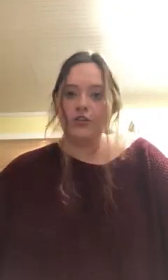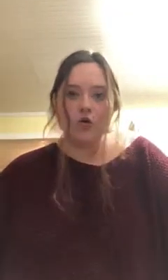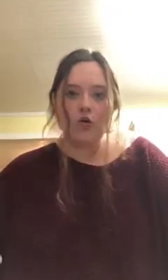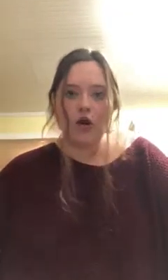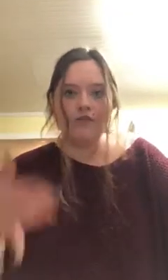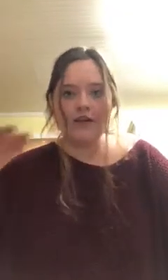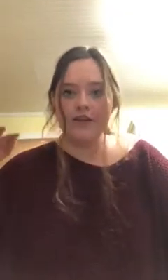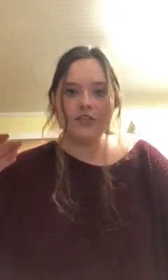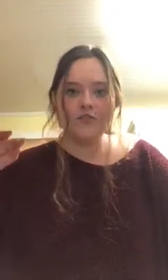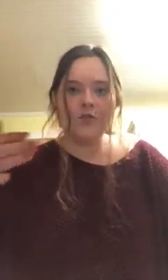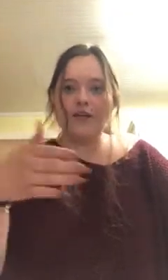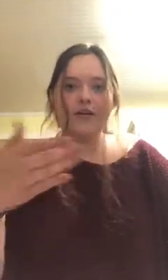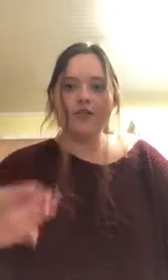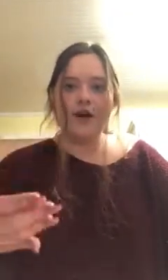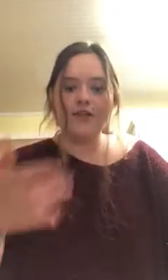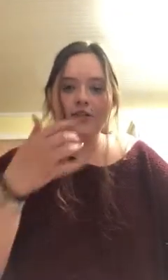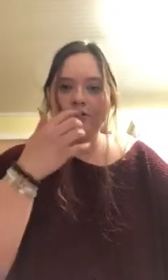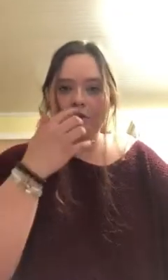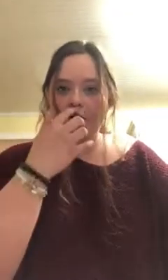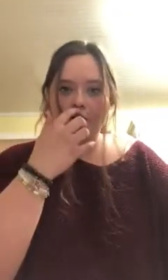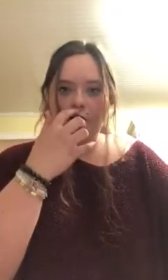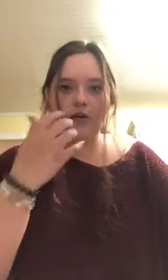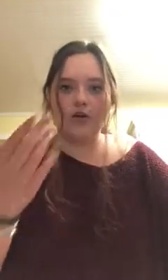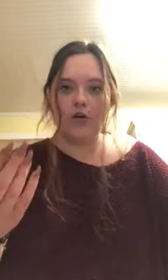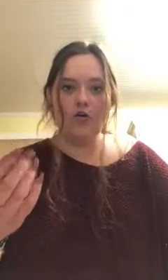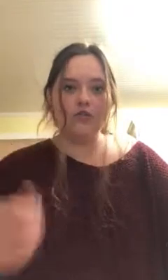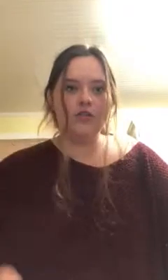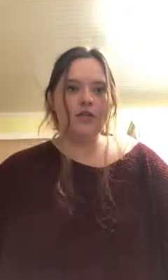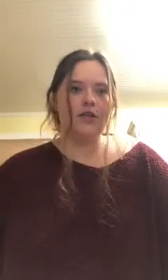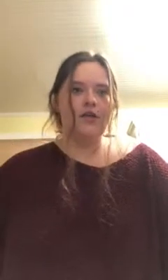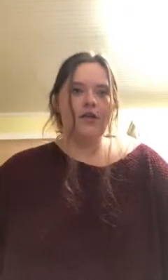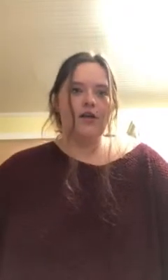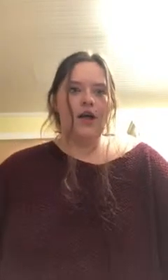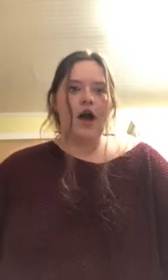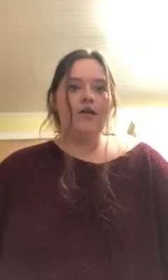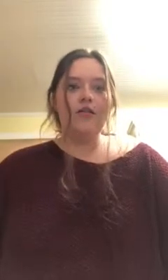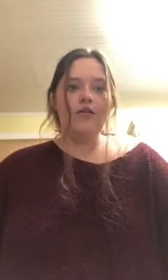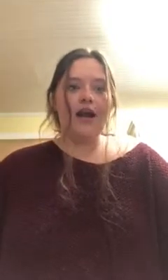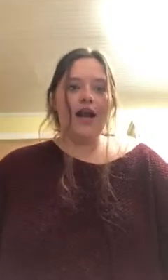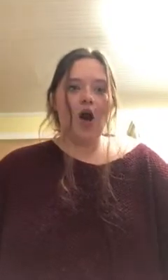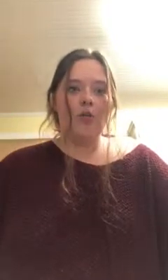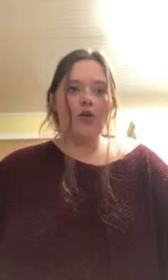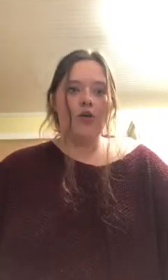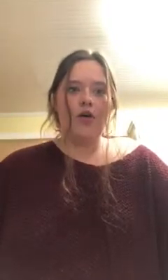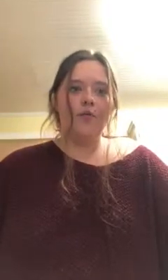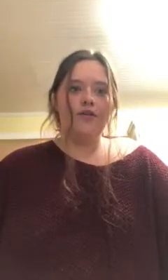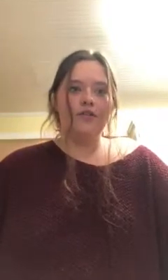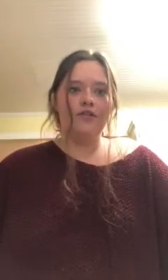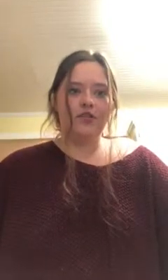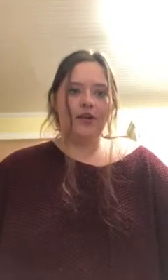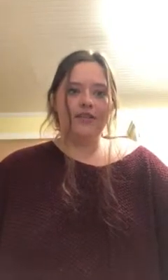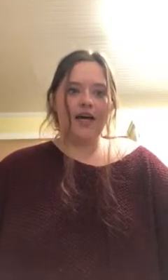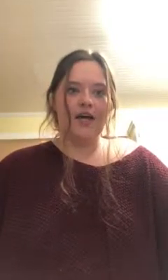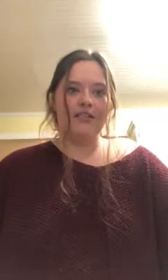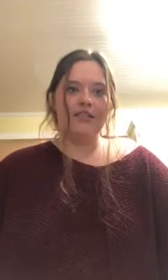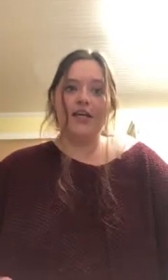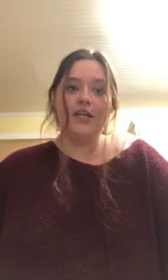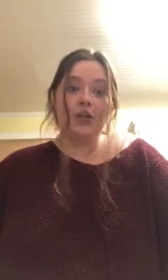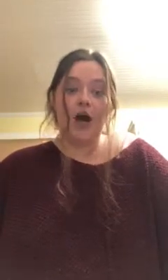school or finish whatever you're trying to do for your career and your goals. Another way to help you with student debt is to get a job